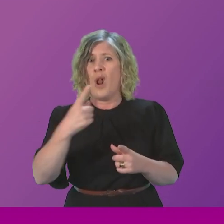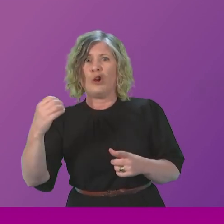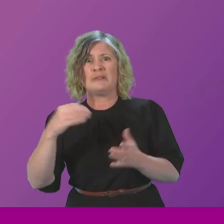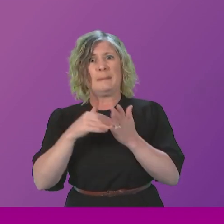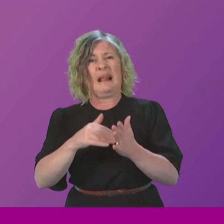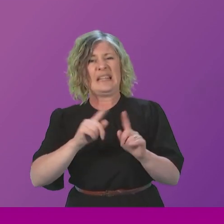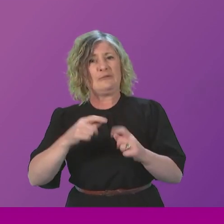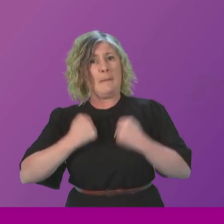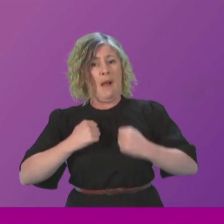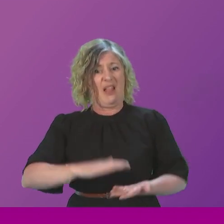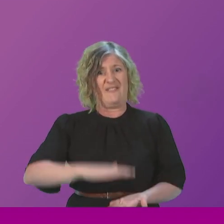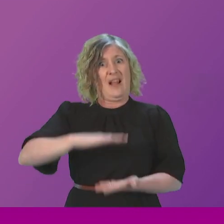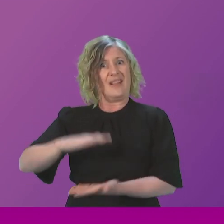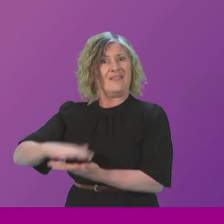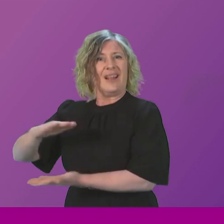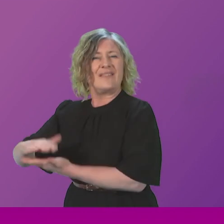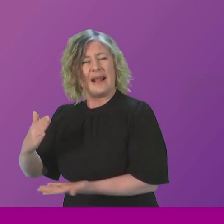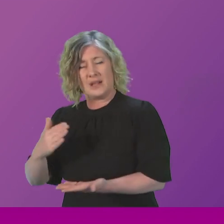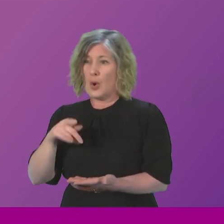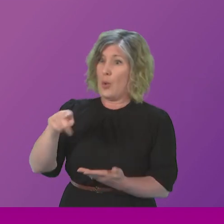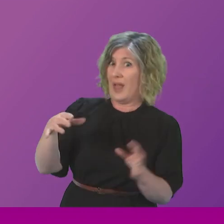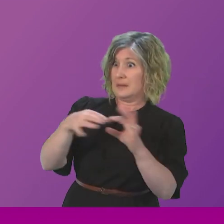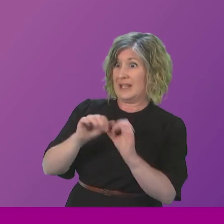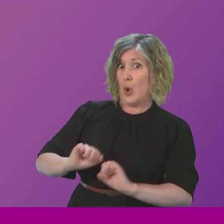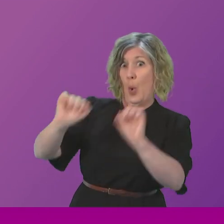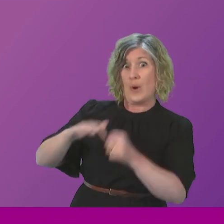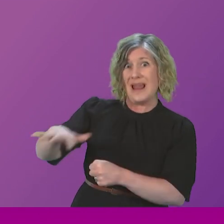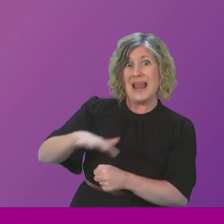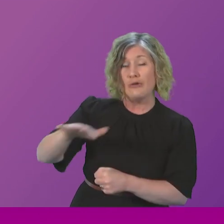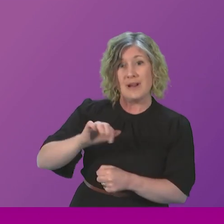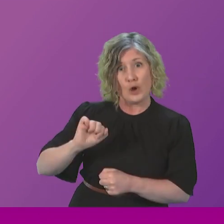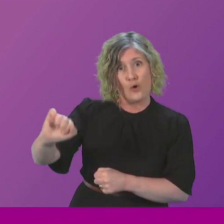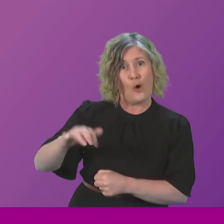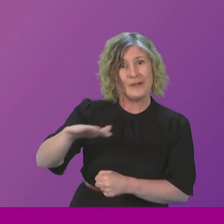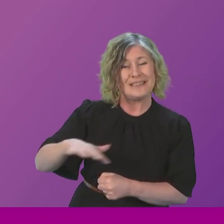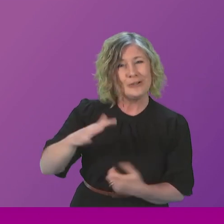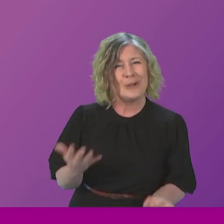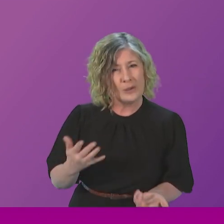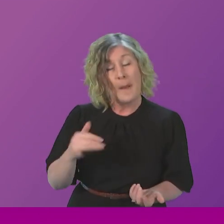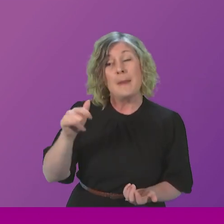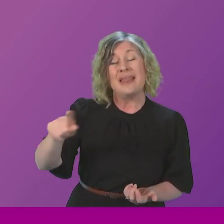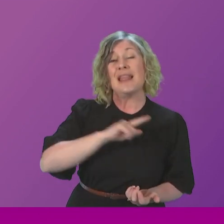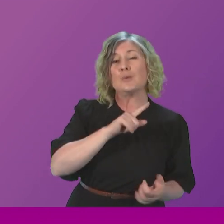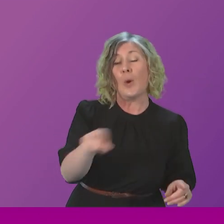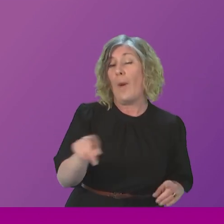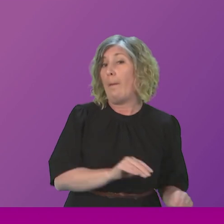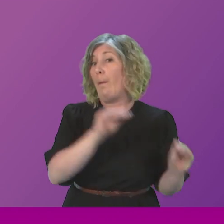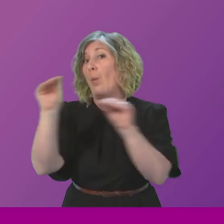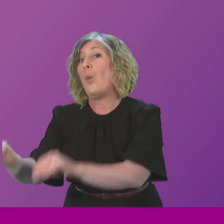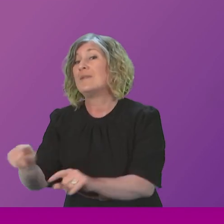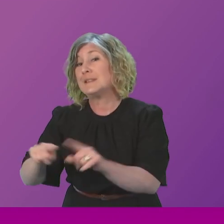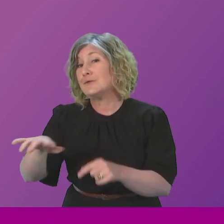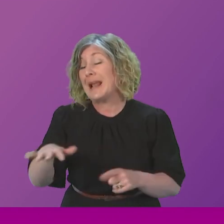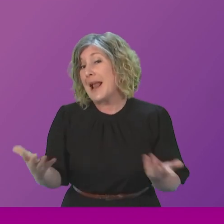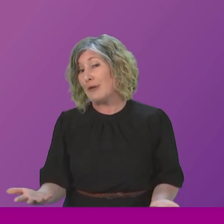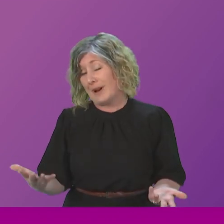in his own Glasgow Pollock constituency. Perhaps that's why he moved to Brotty Ferry. So can I ask the